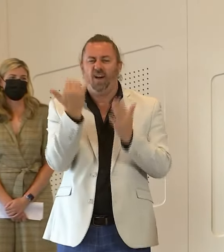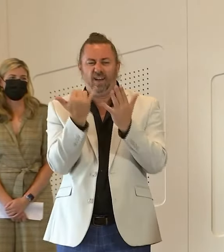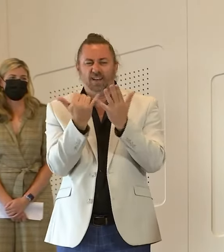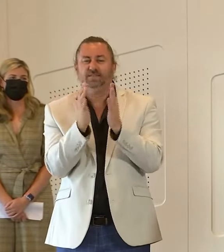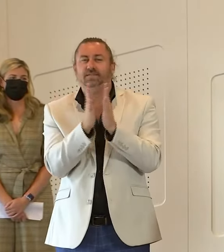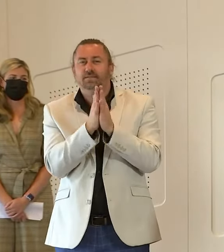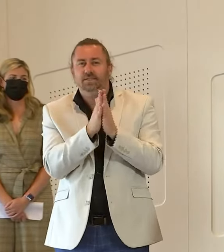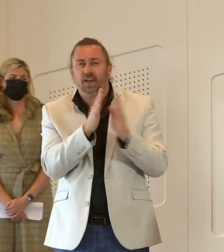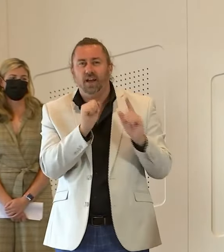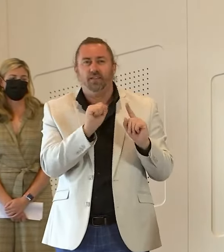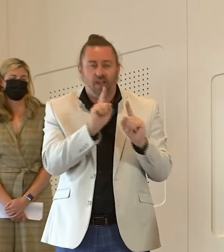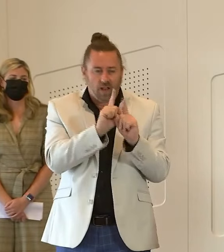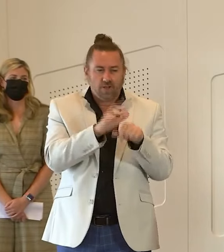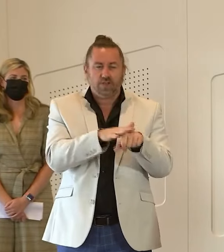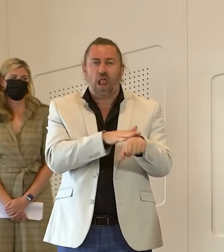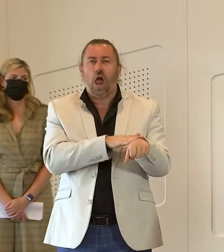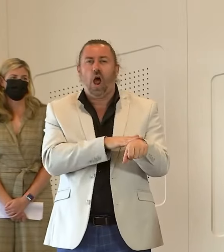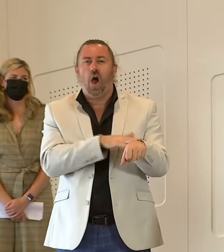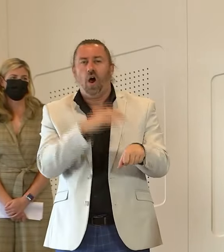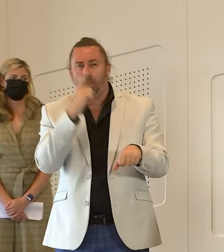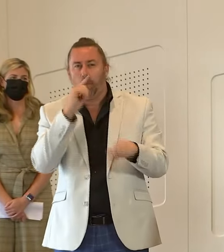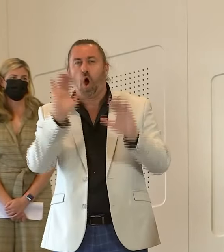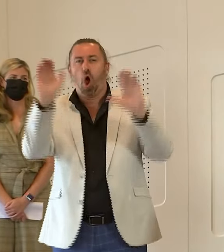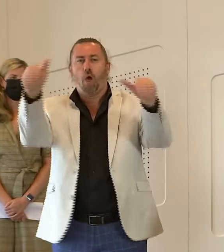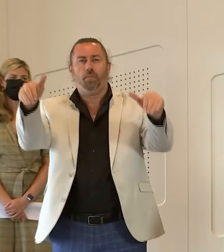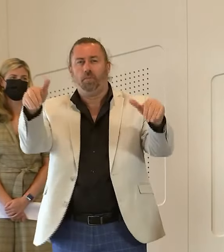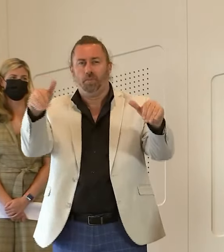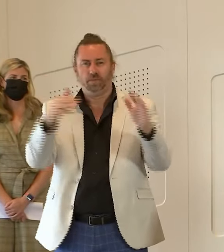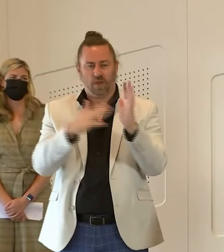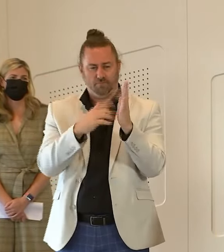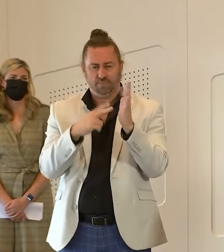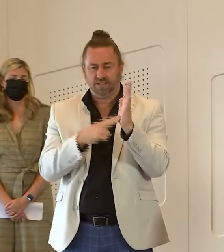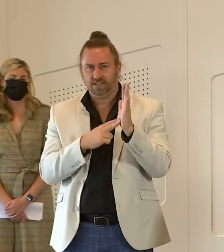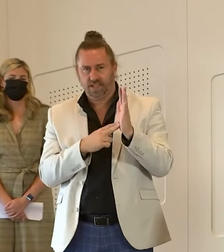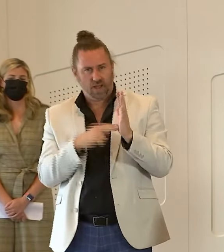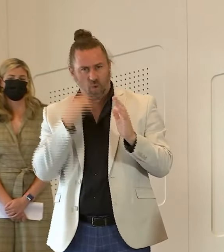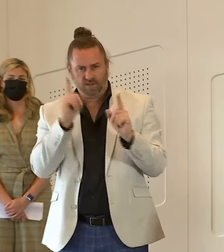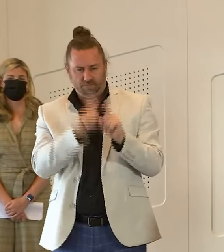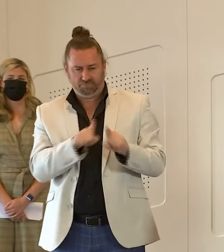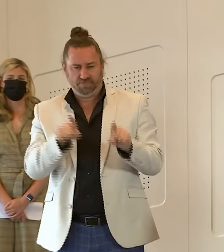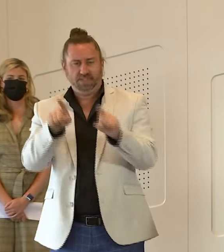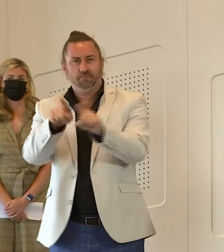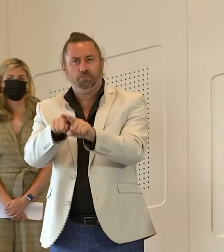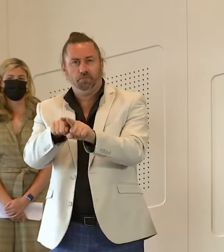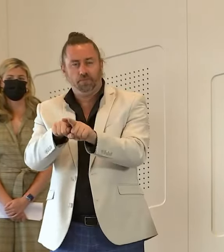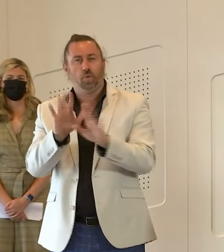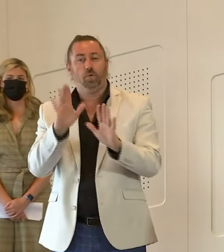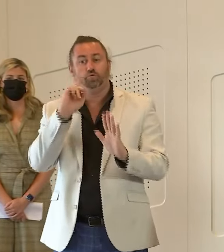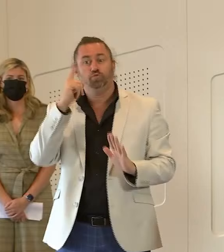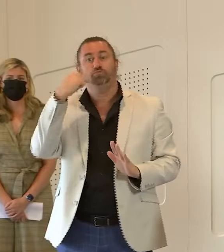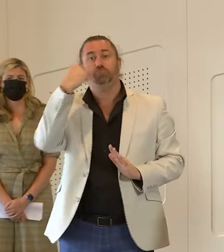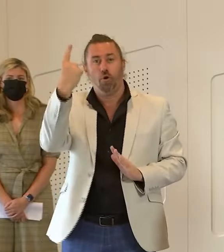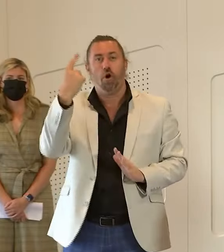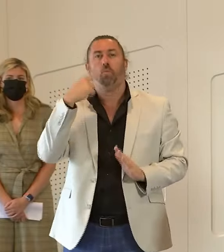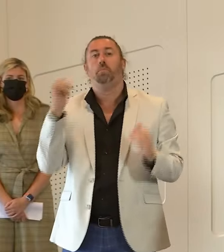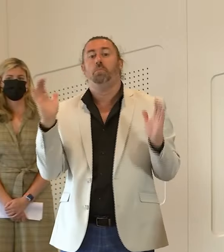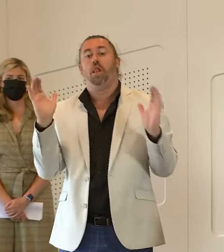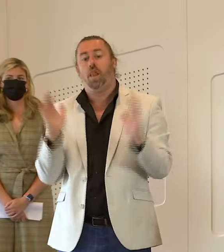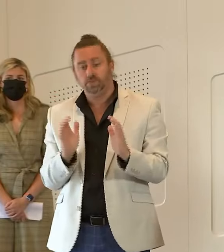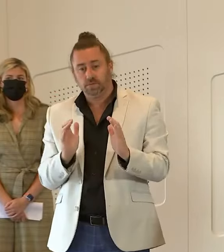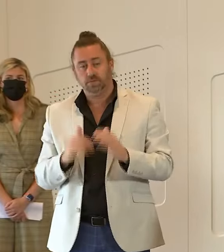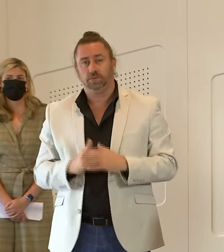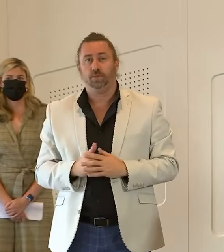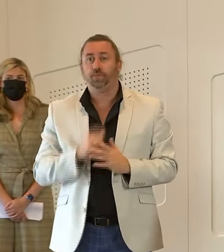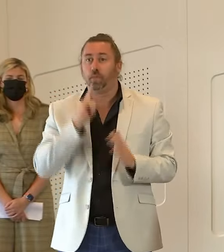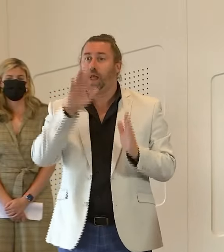be slow discharge days in hospitals so it's not often on a Monday we don't see a great reduction in patient numbers. But what I would say is that